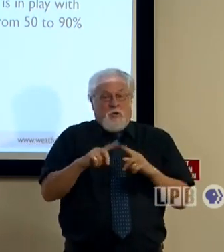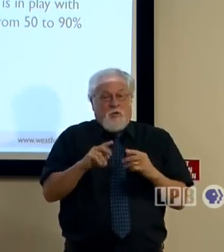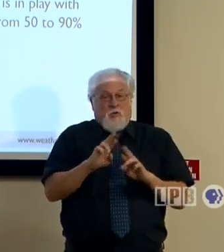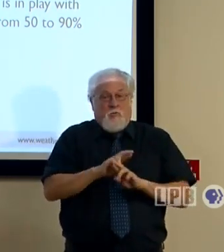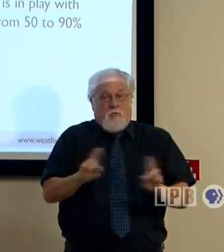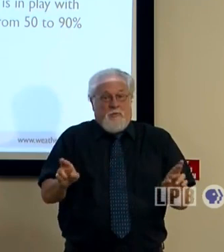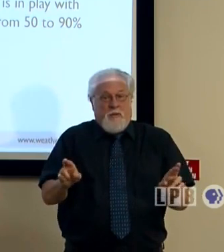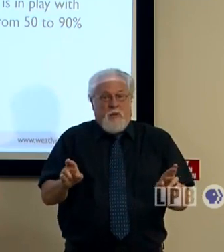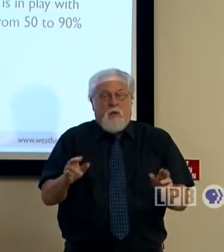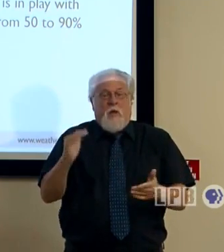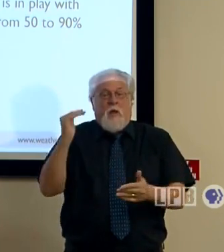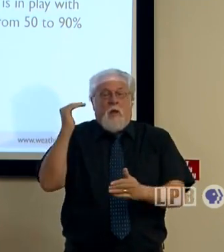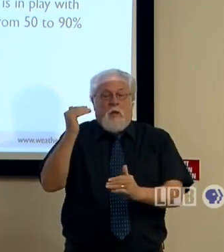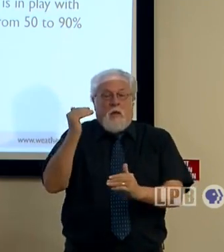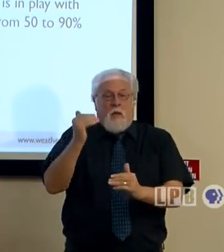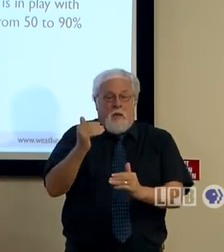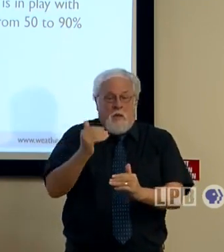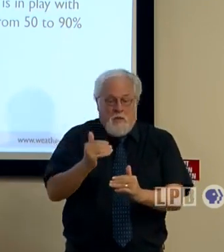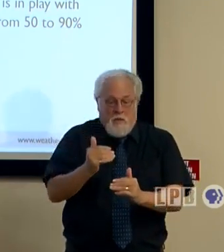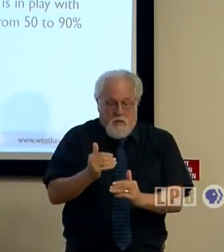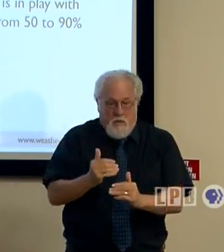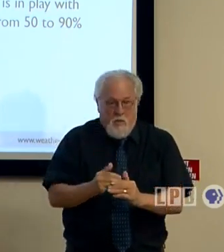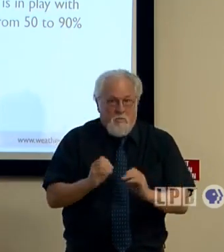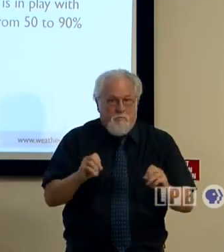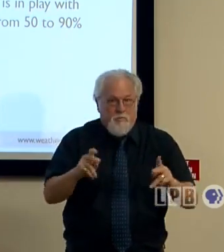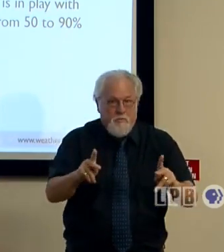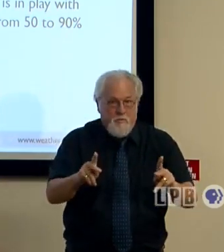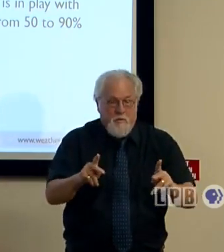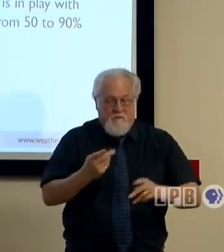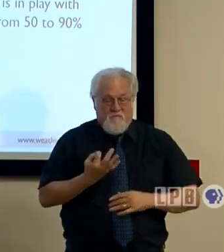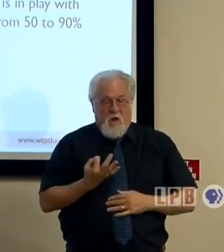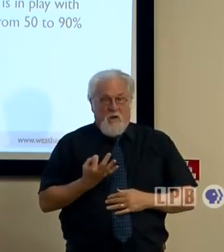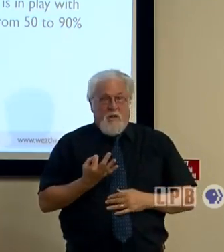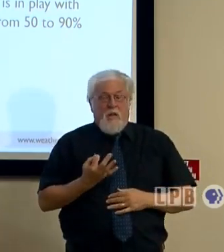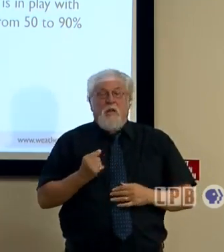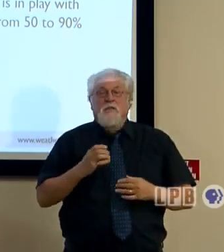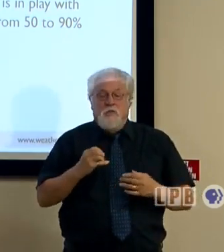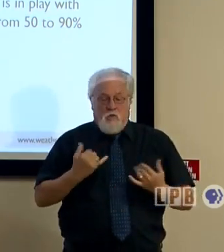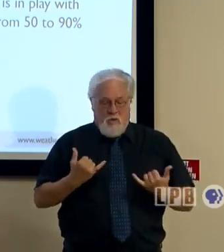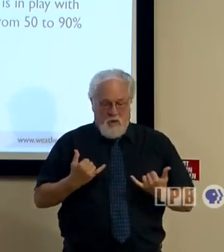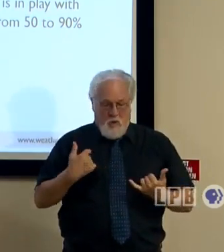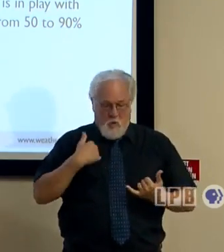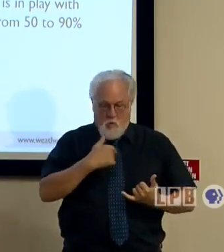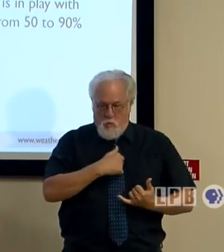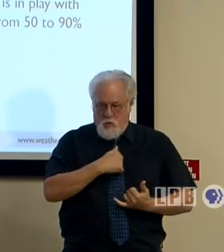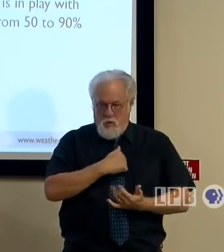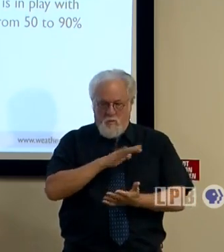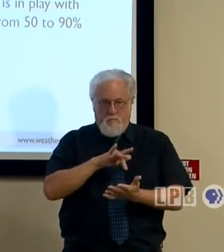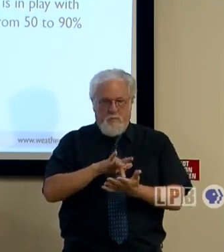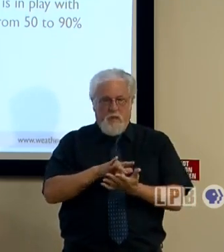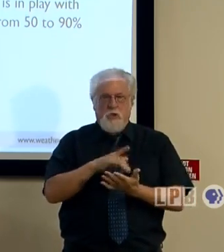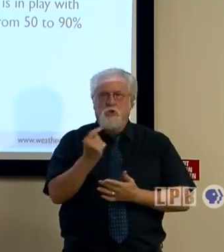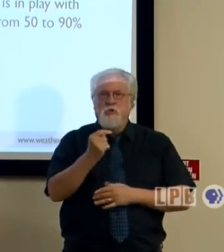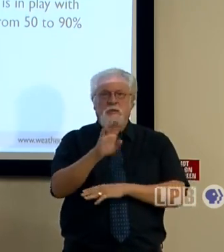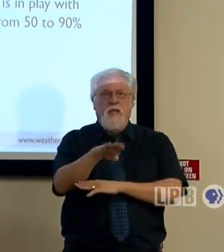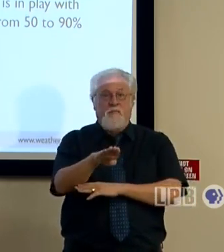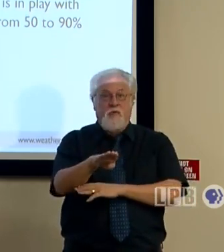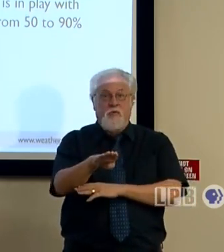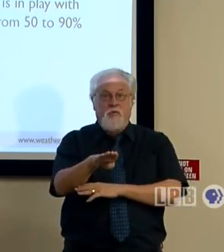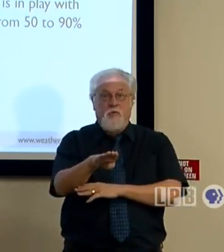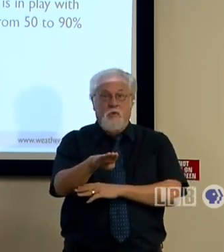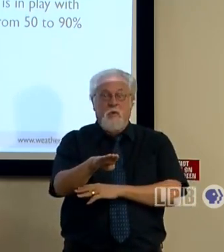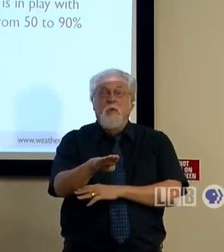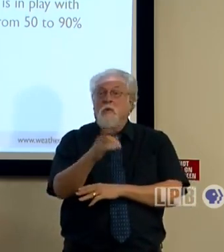to close on Friday. And so here we are standing on the middle of Tuesday afternoon